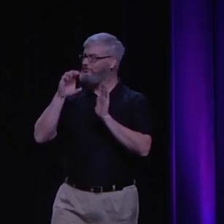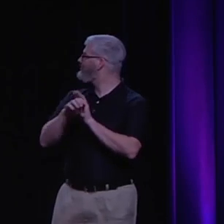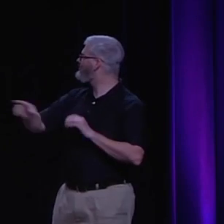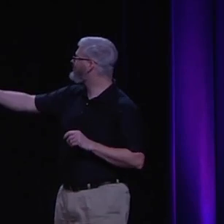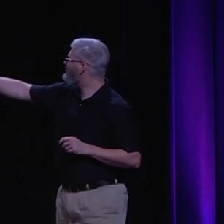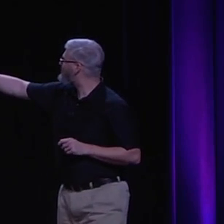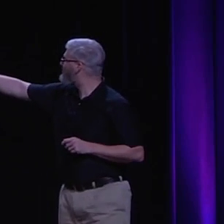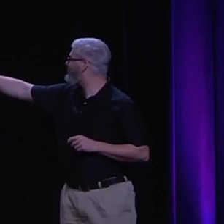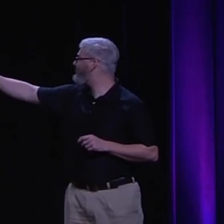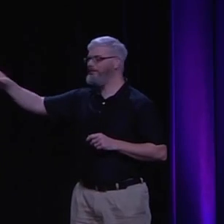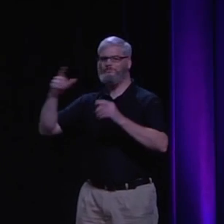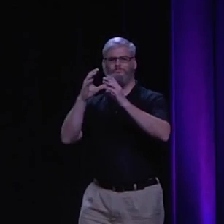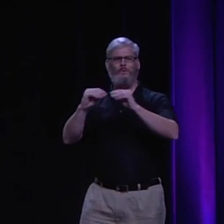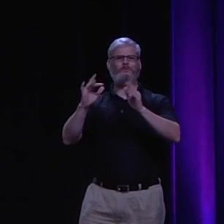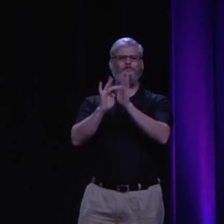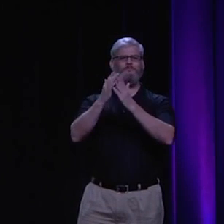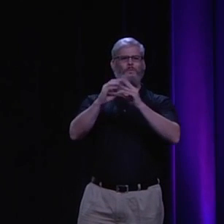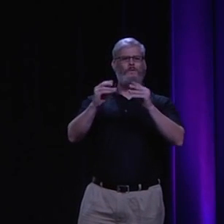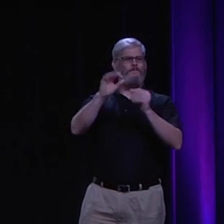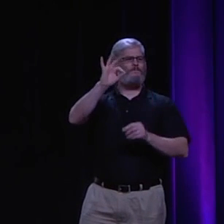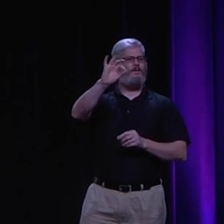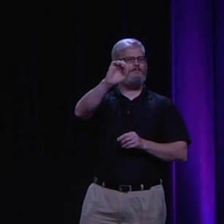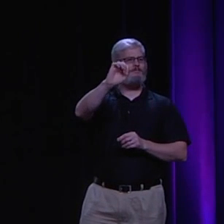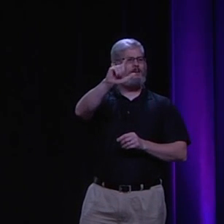And there's two pictures I've included here that are from the Bible.